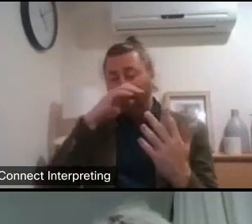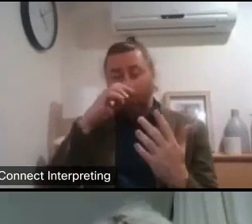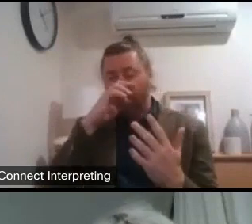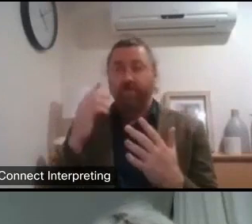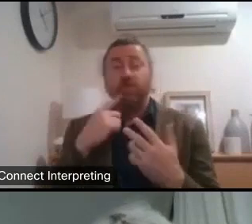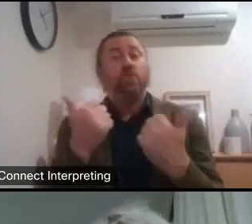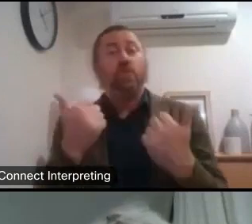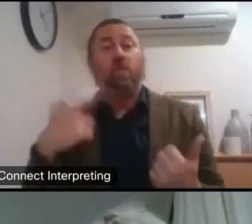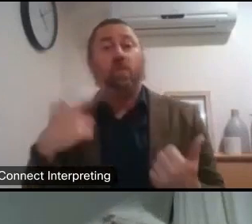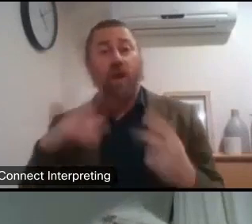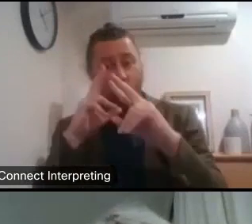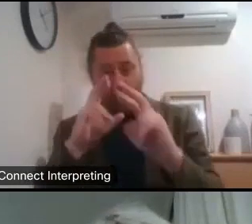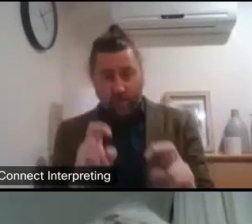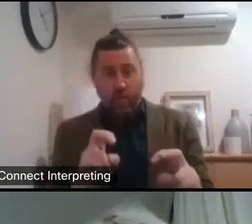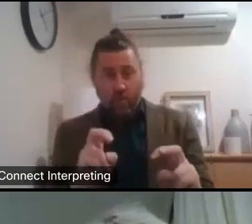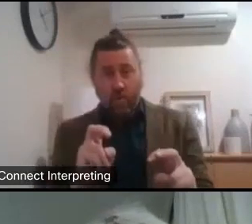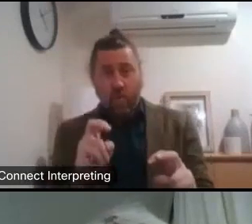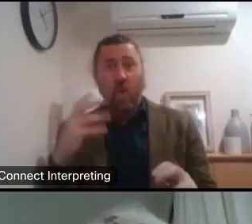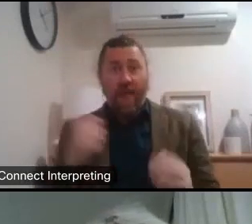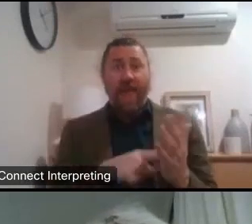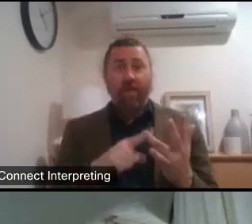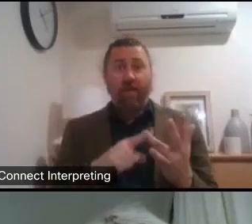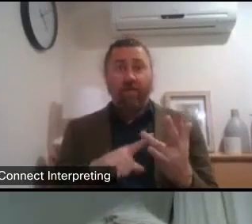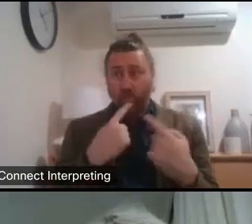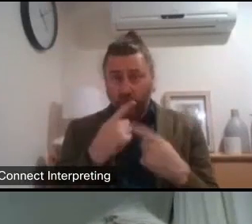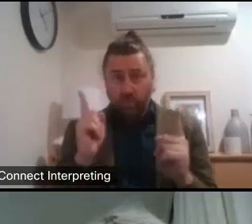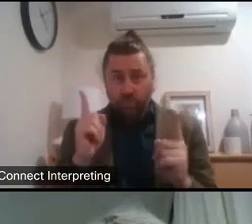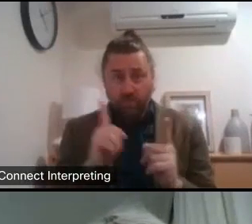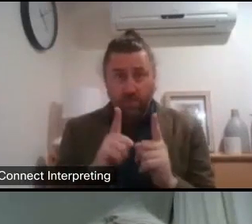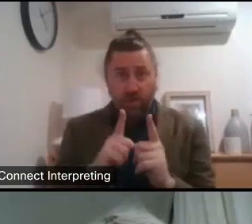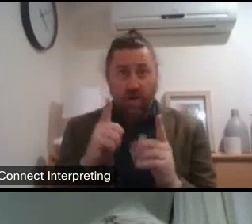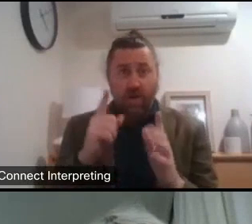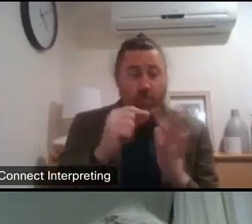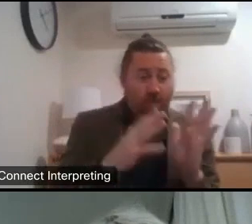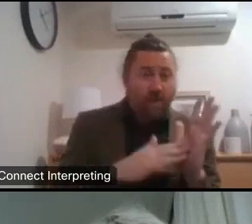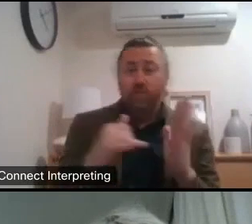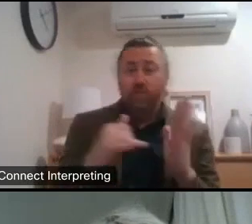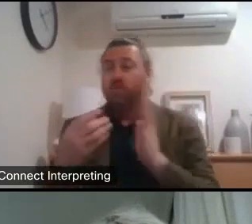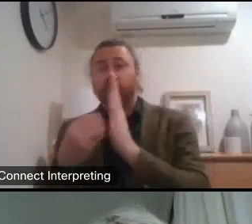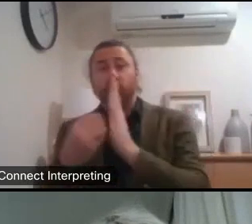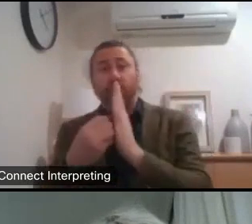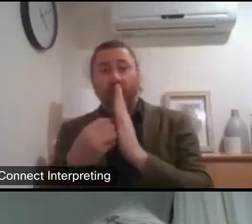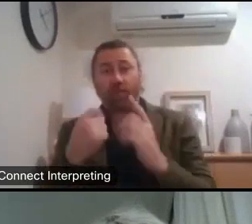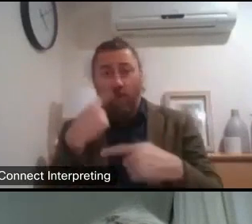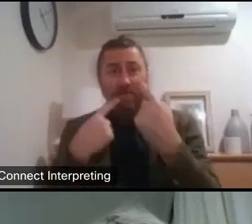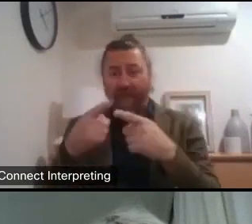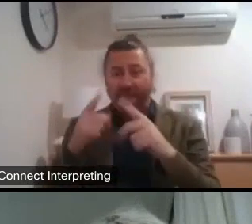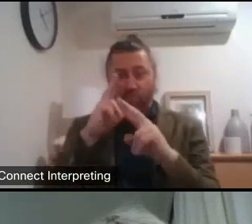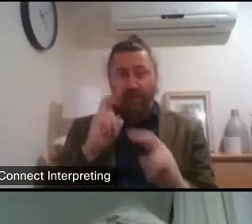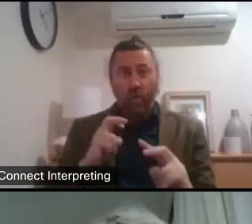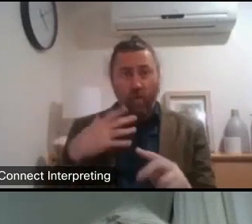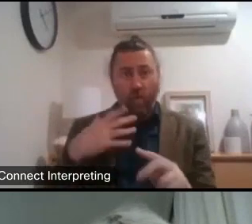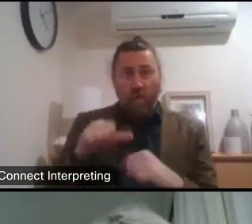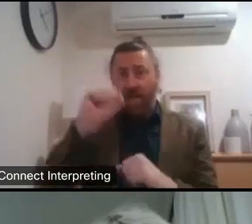then you've got to explain to the central government agencies like prime ministers and treasurers what the review means so that